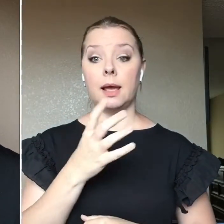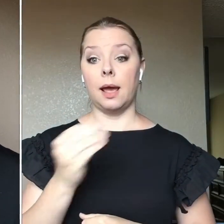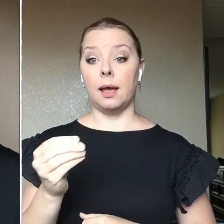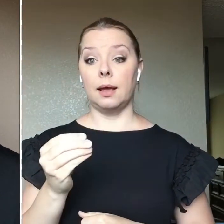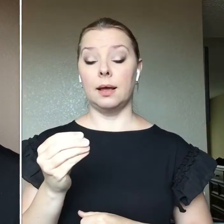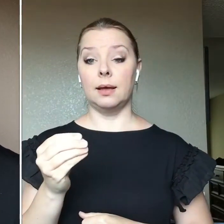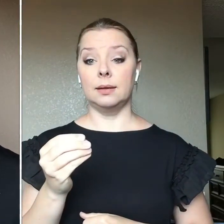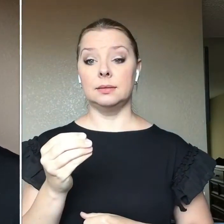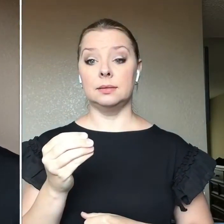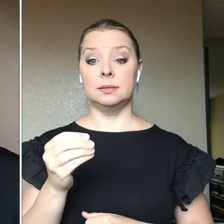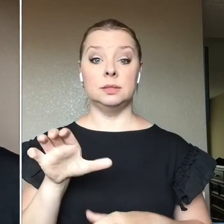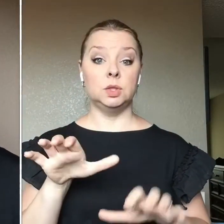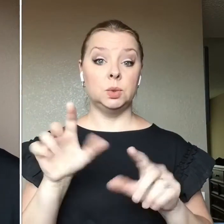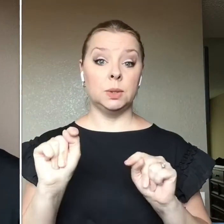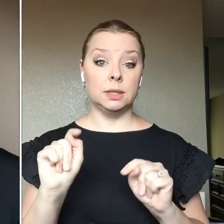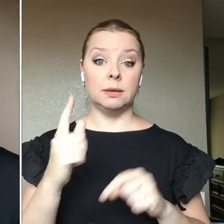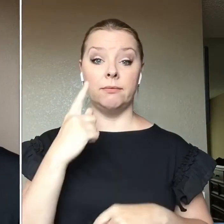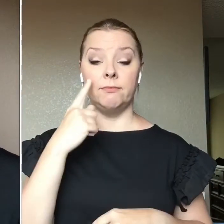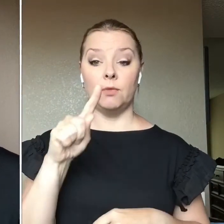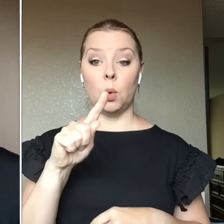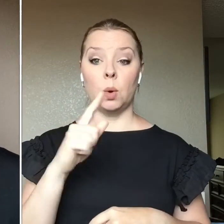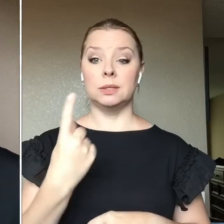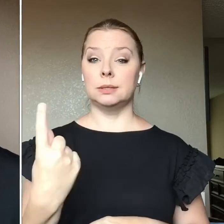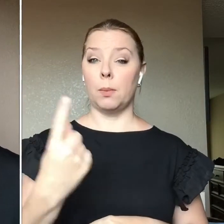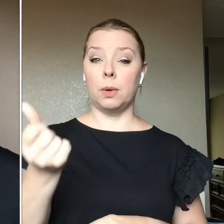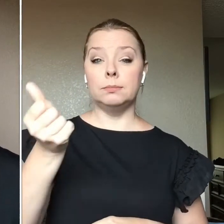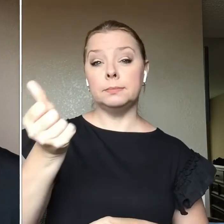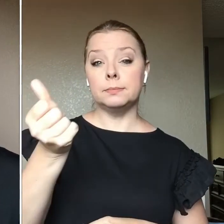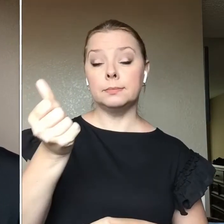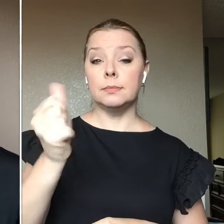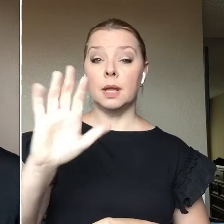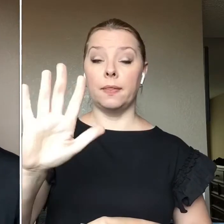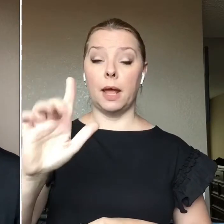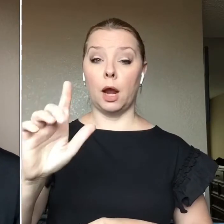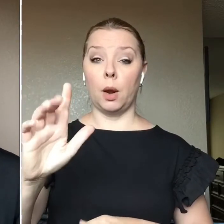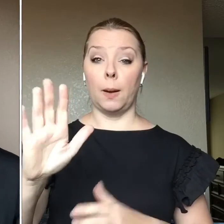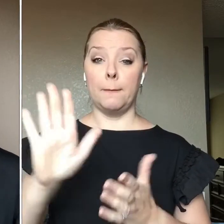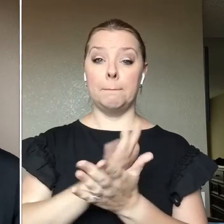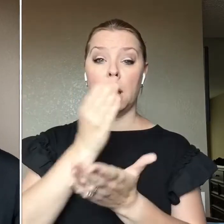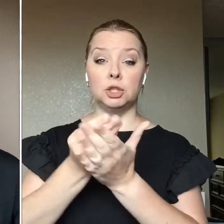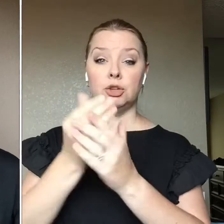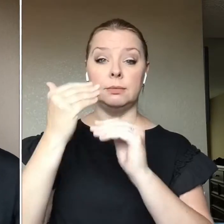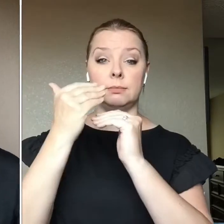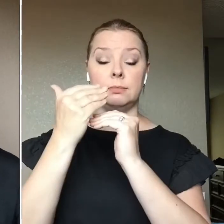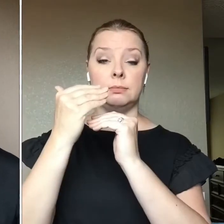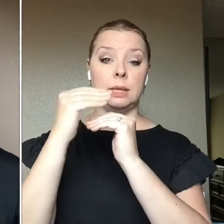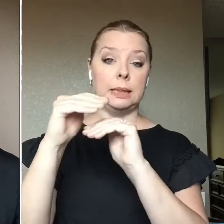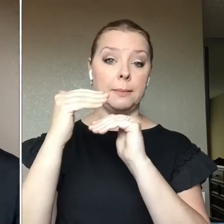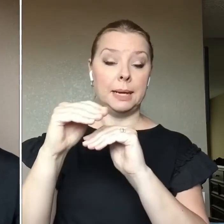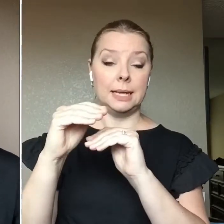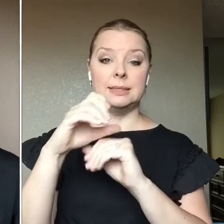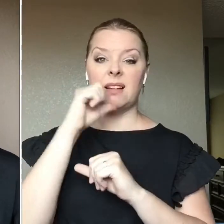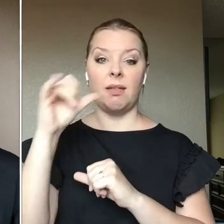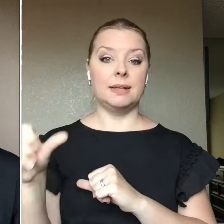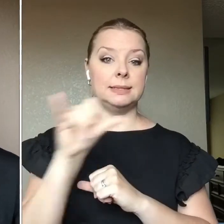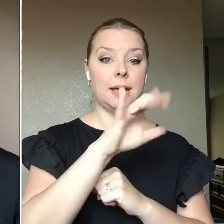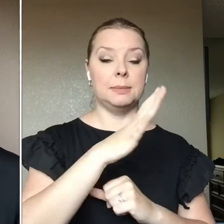I do it for someone That their price point Is not at the makeup That I retail Or department store makeup